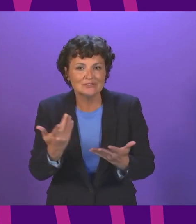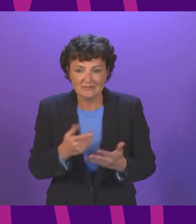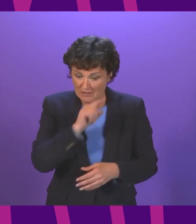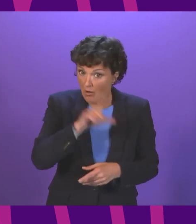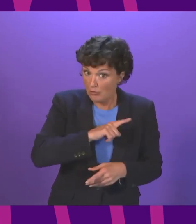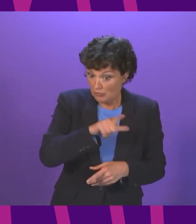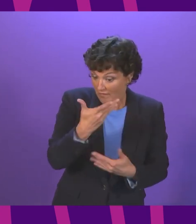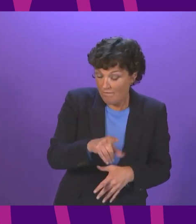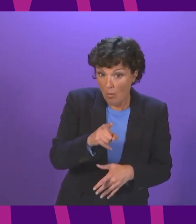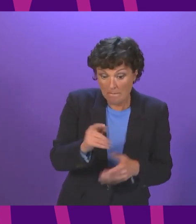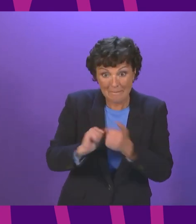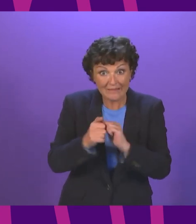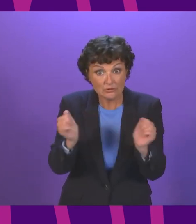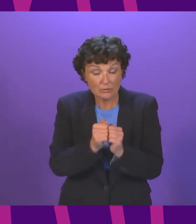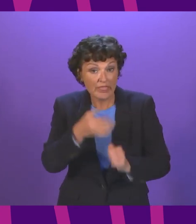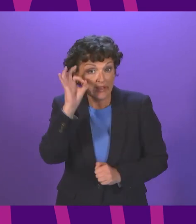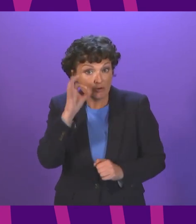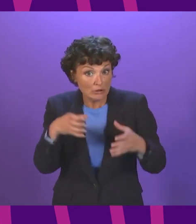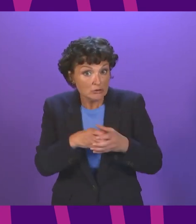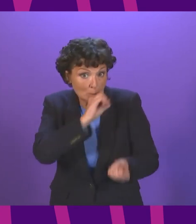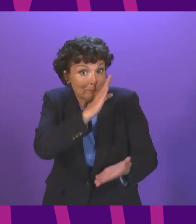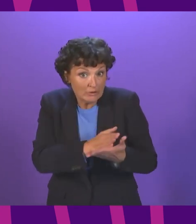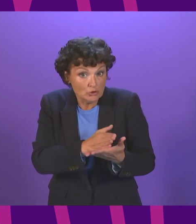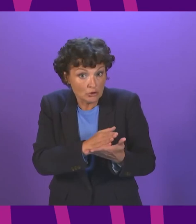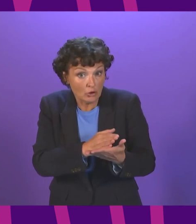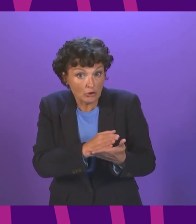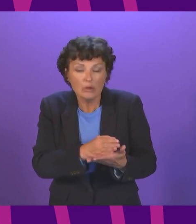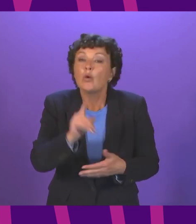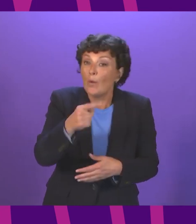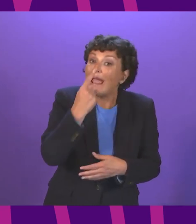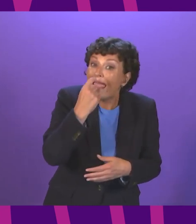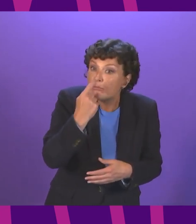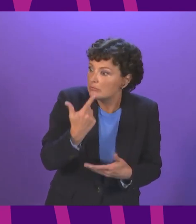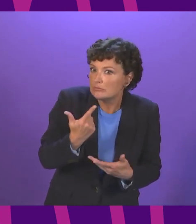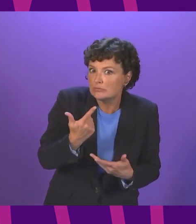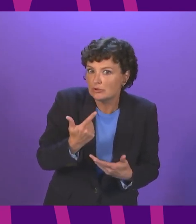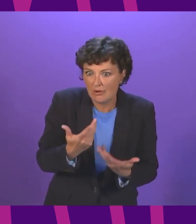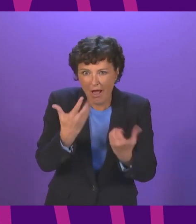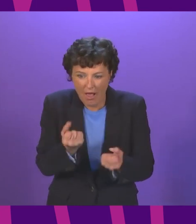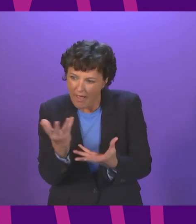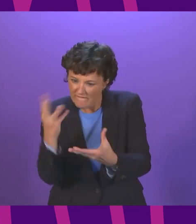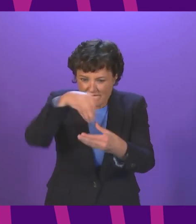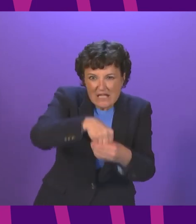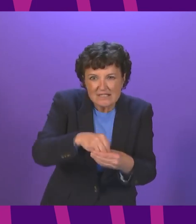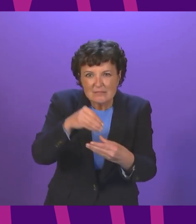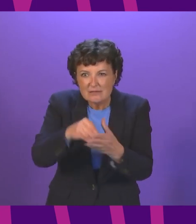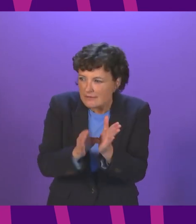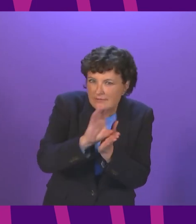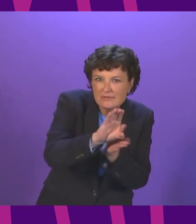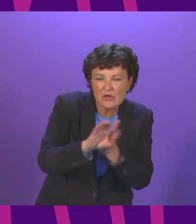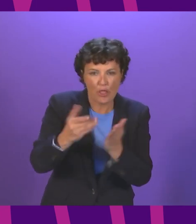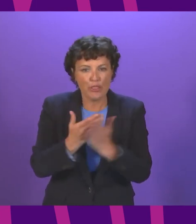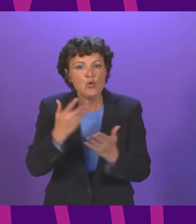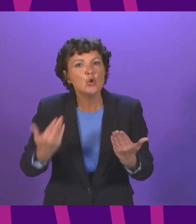partnership agreement with the Greens to ensure that we are able to deliver the investments in energy efficient housing